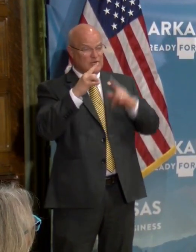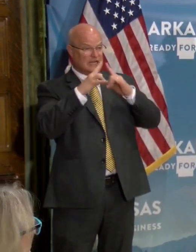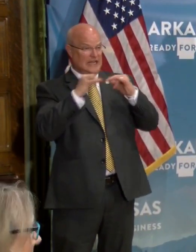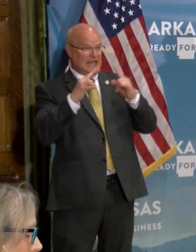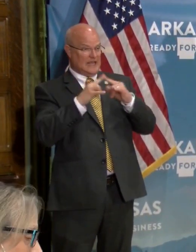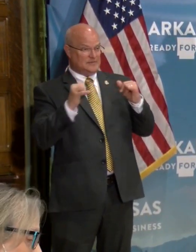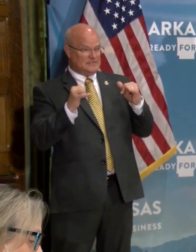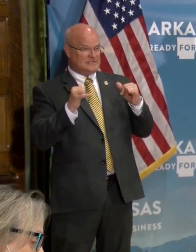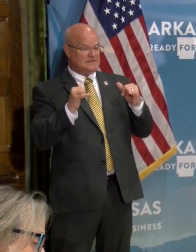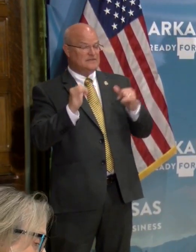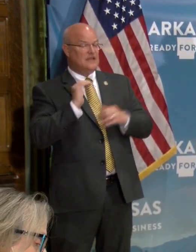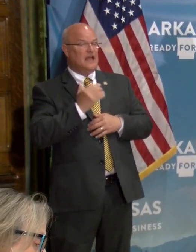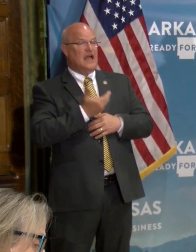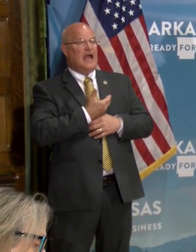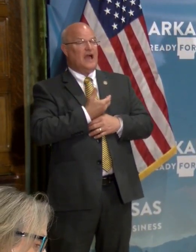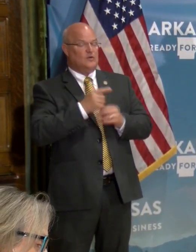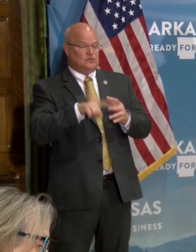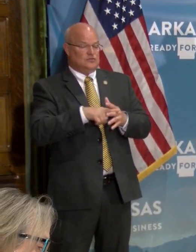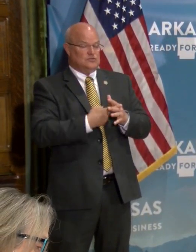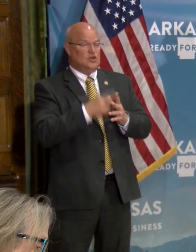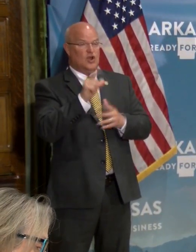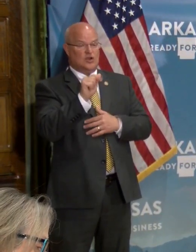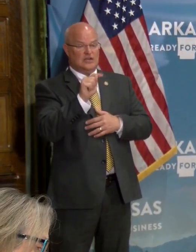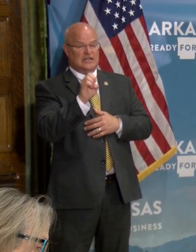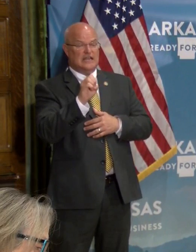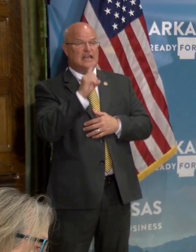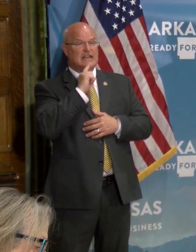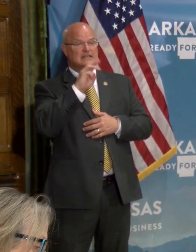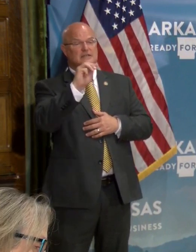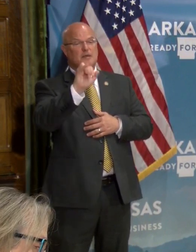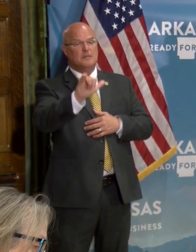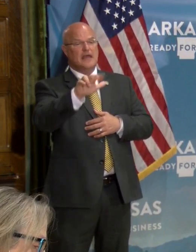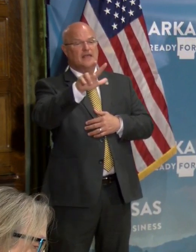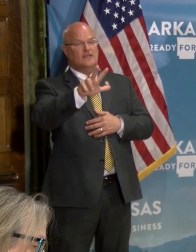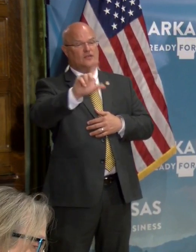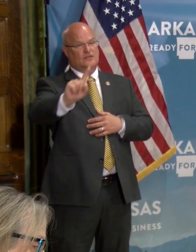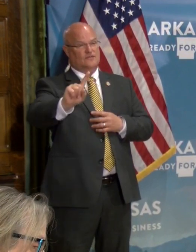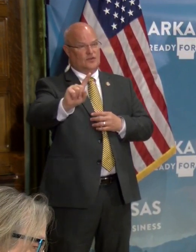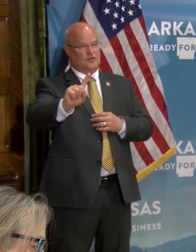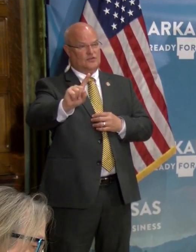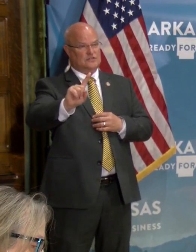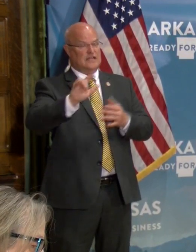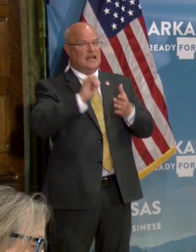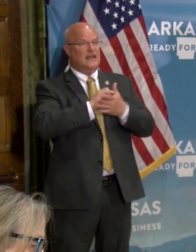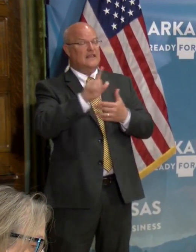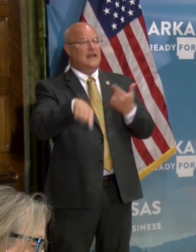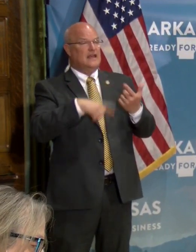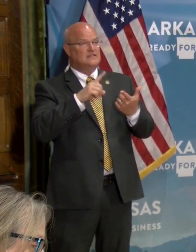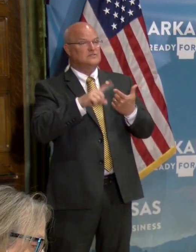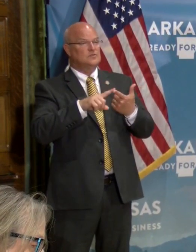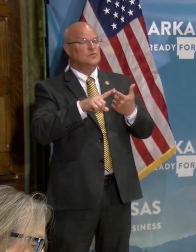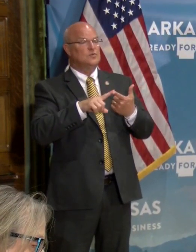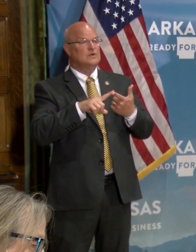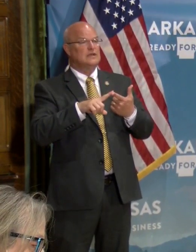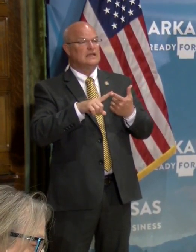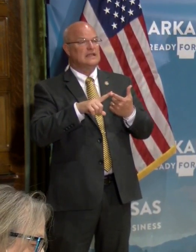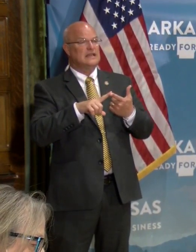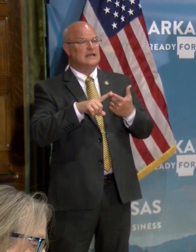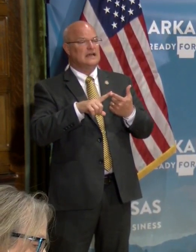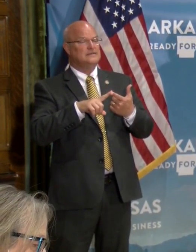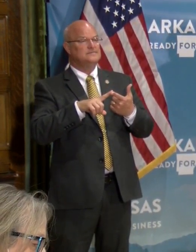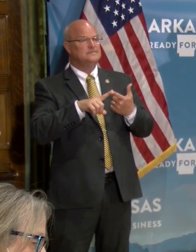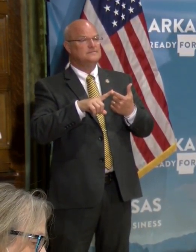camps, our start date is May 31st, and that's when, um, uh,